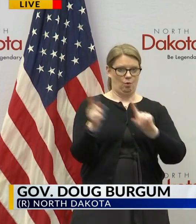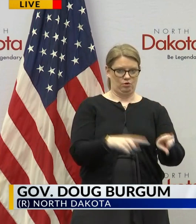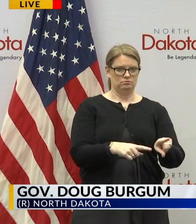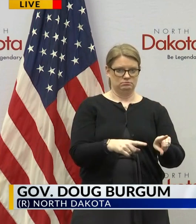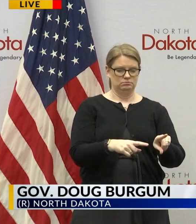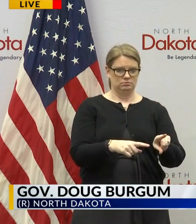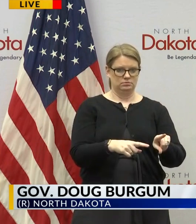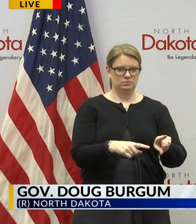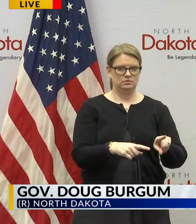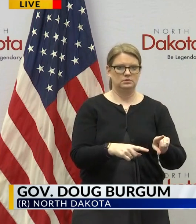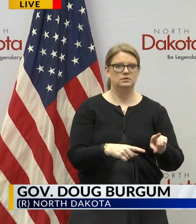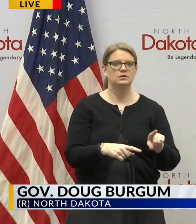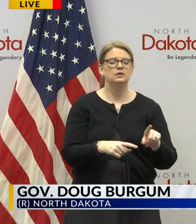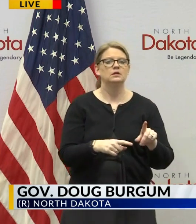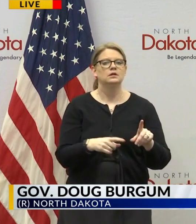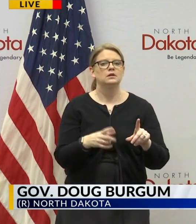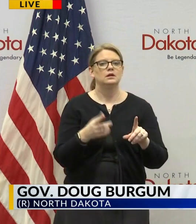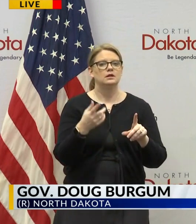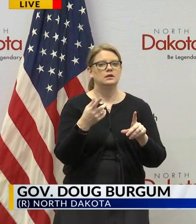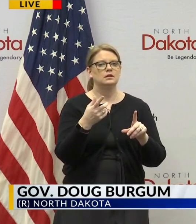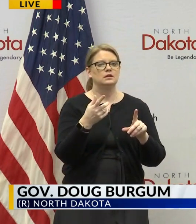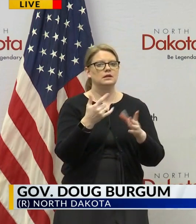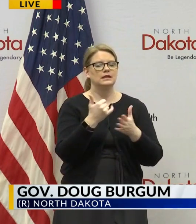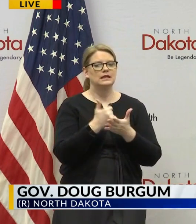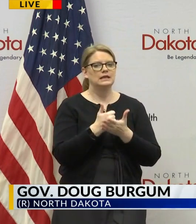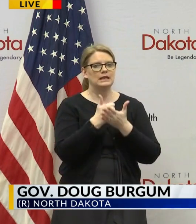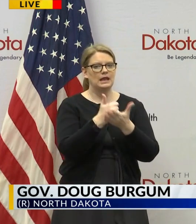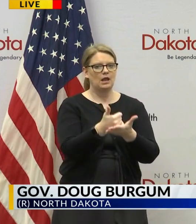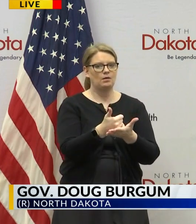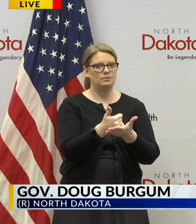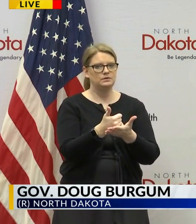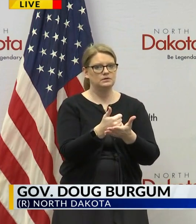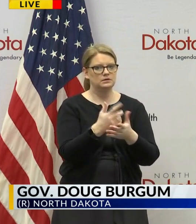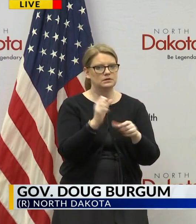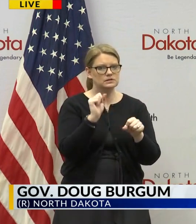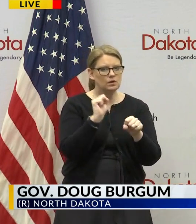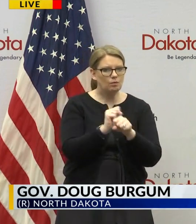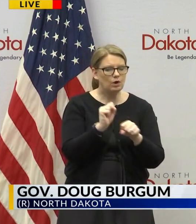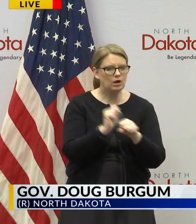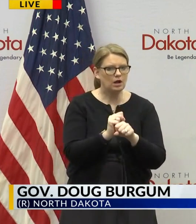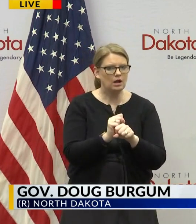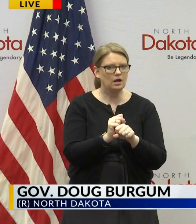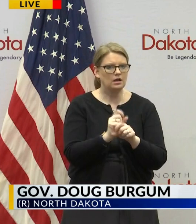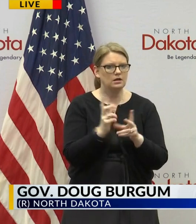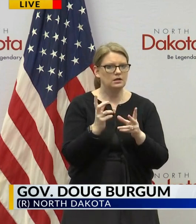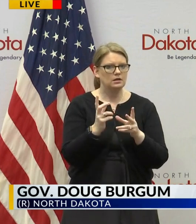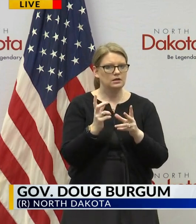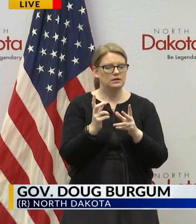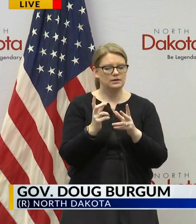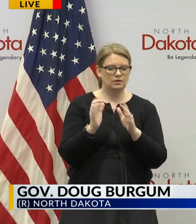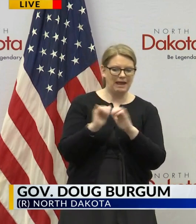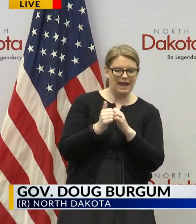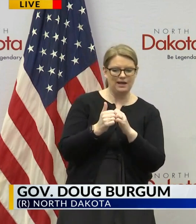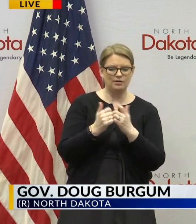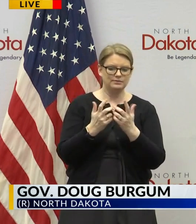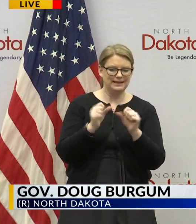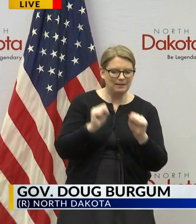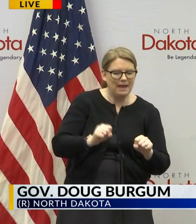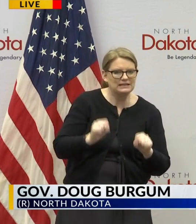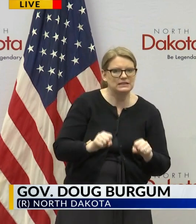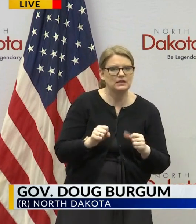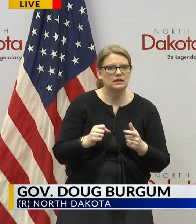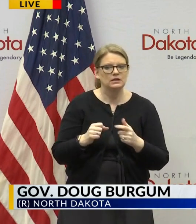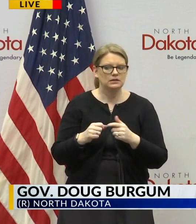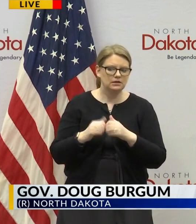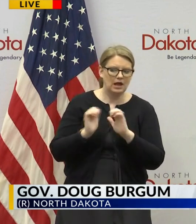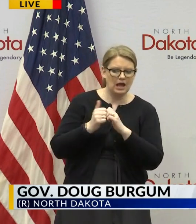was deregulatory in nature and and helped us work on the capacity side of the problem how do we make sure that when the